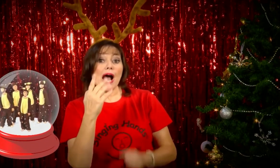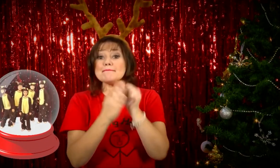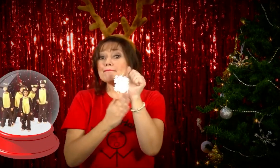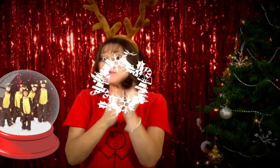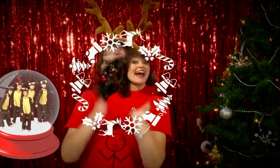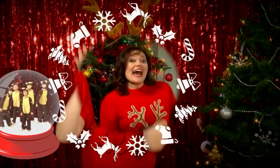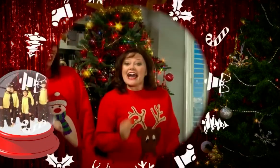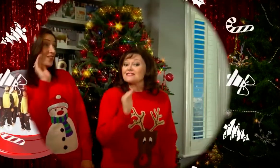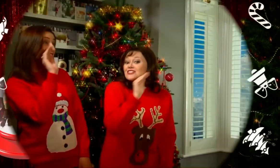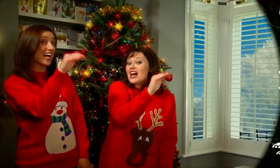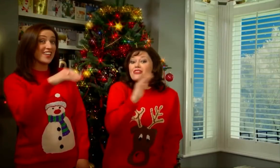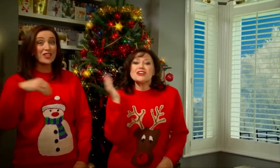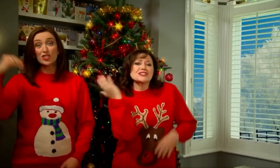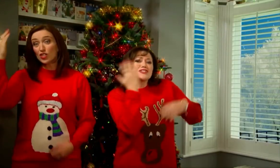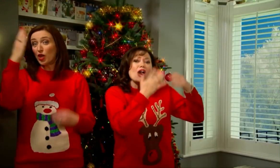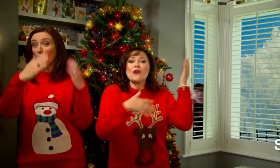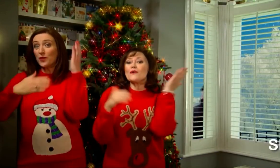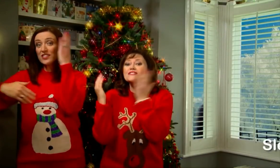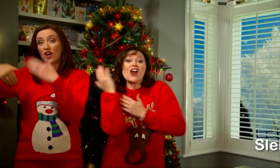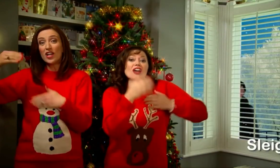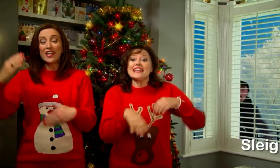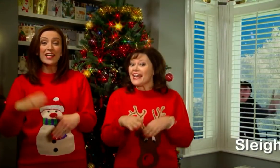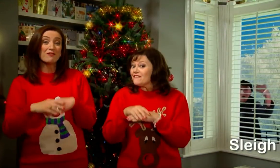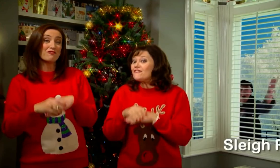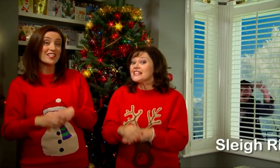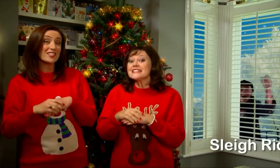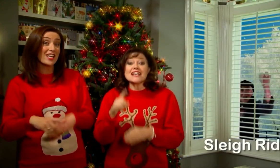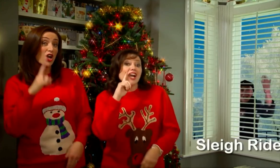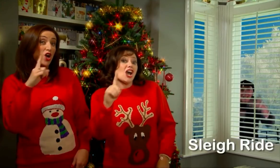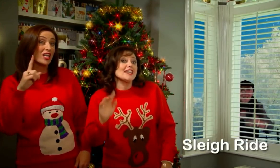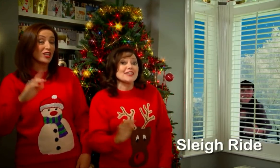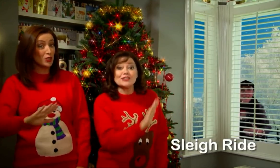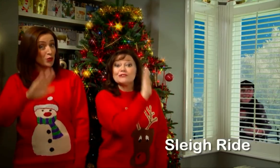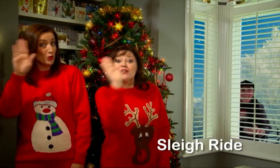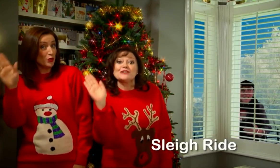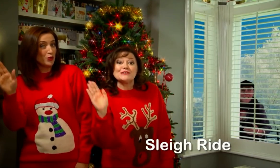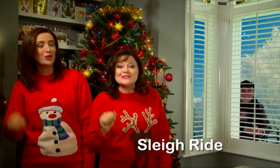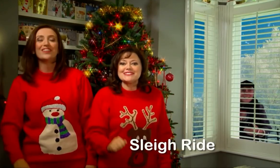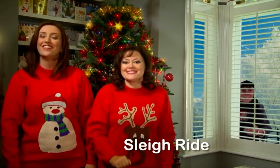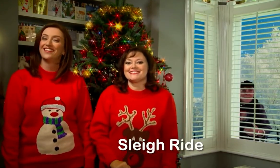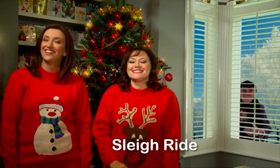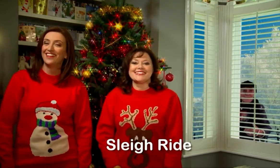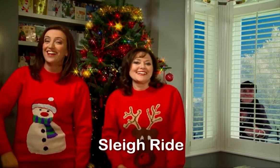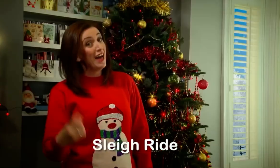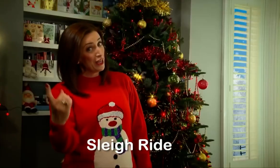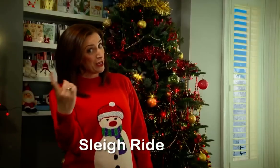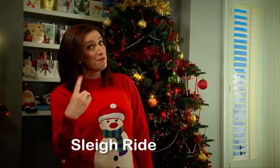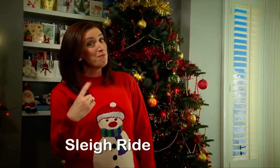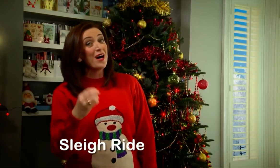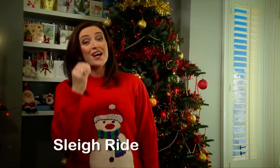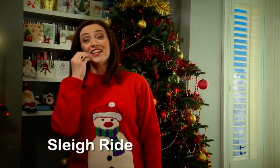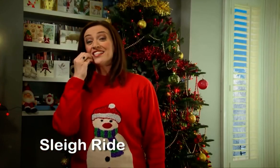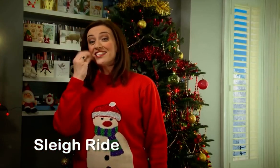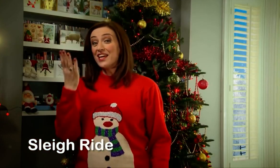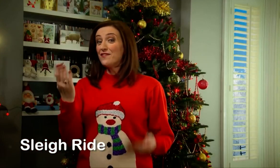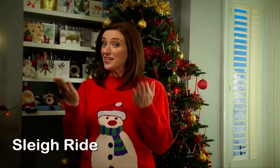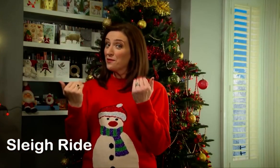one brown outside the snow is falling And friends are calling you Come on, it's lovely